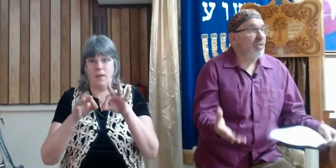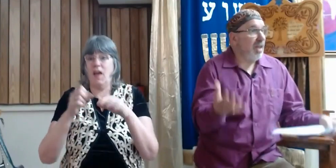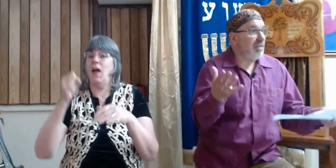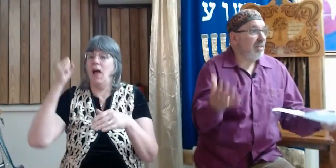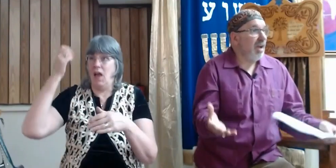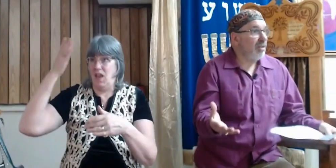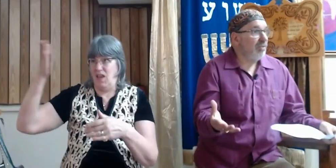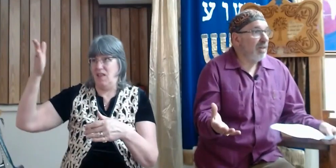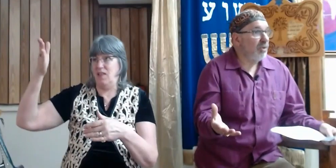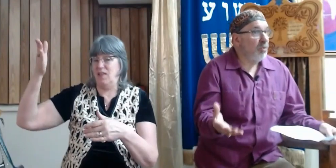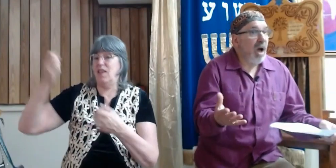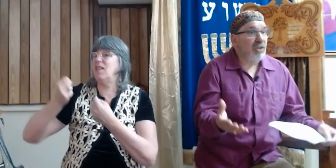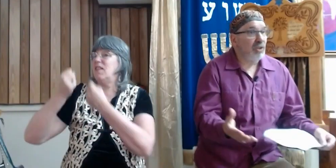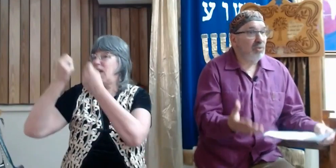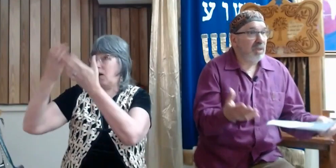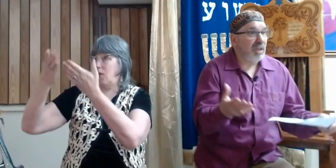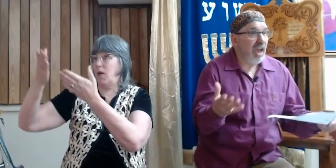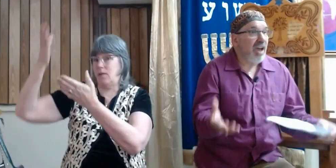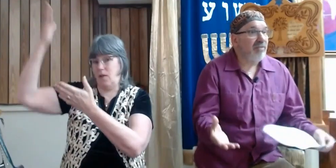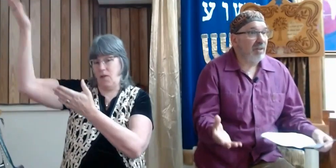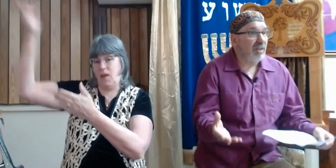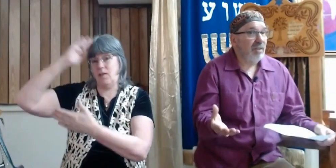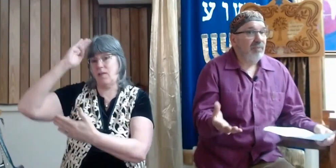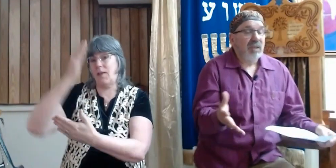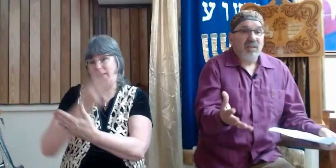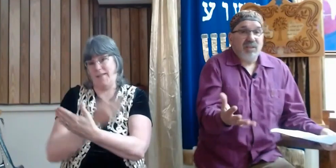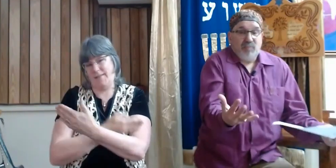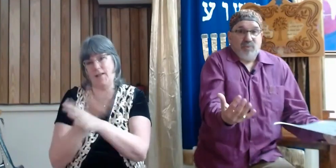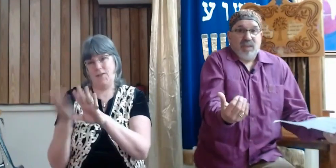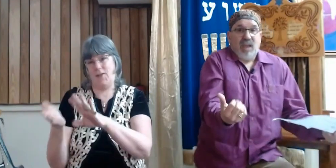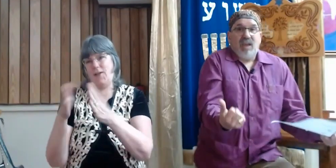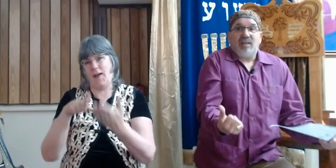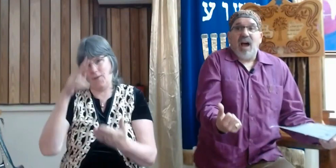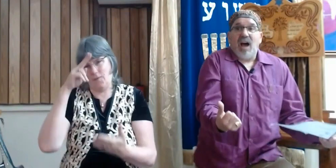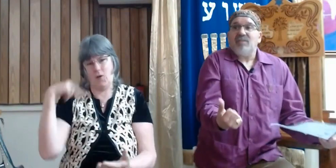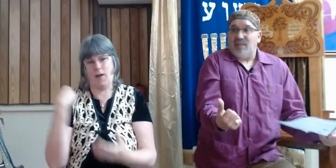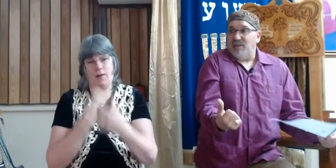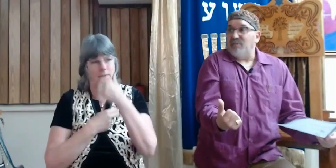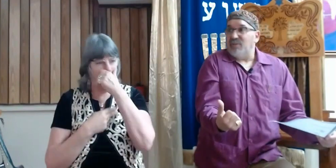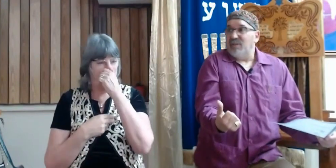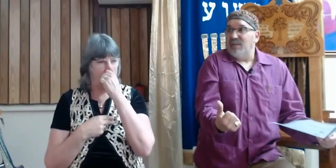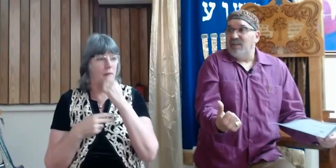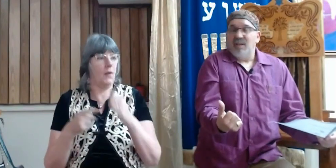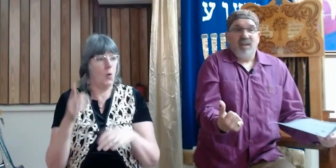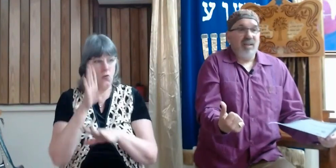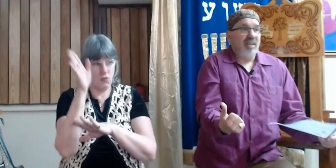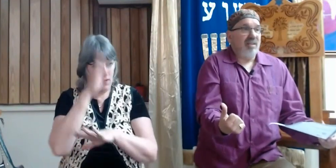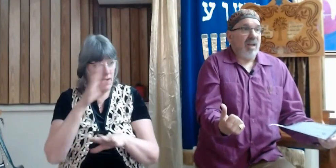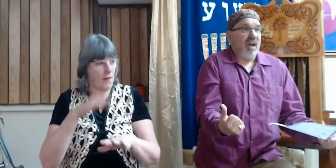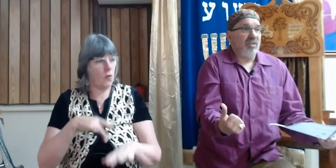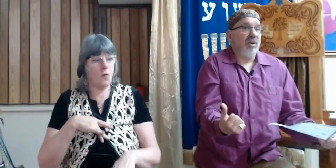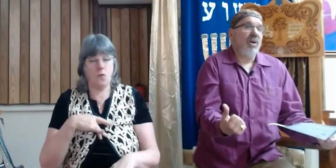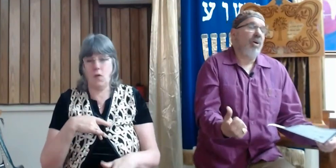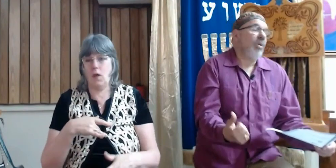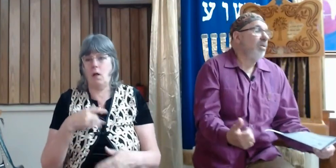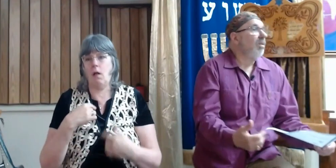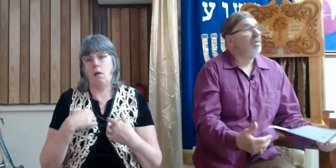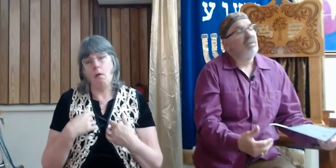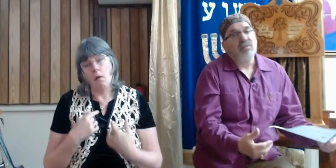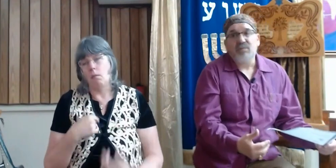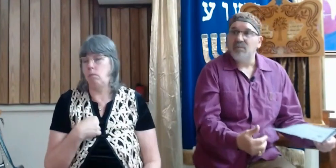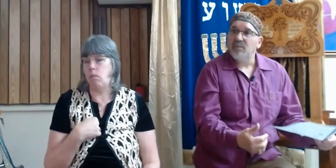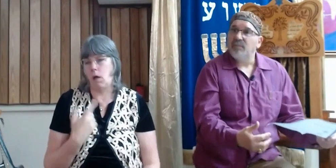are worth that sacrifice. Why should we ever deprecate ourselves in his size? Oh,